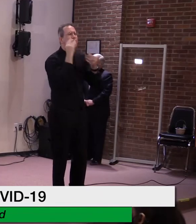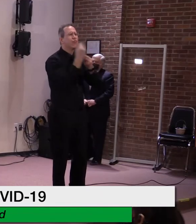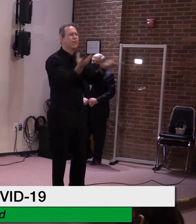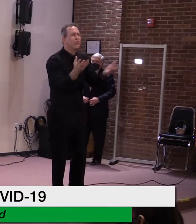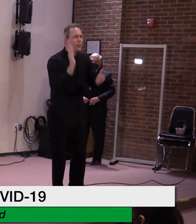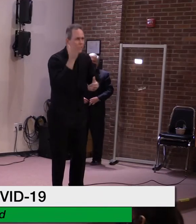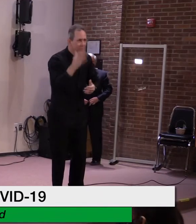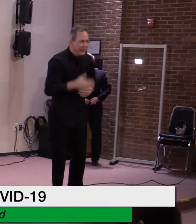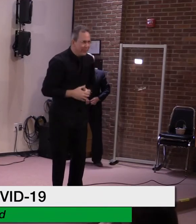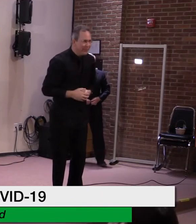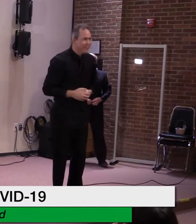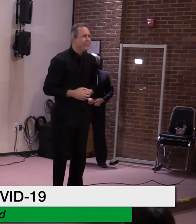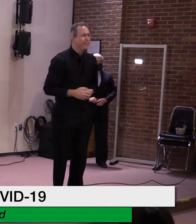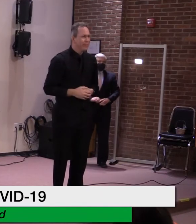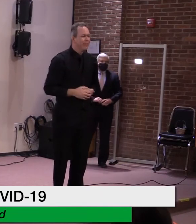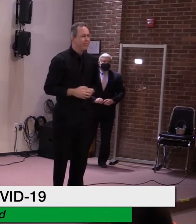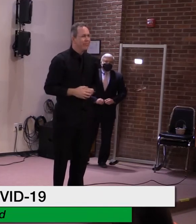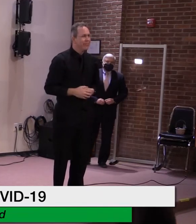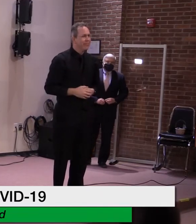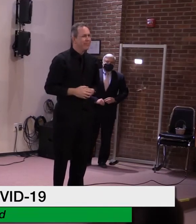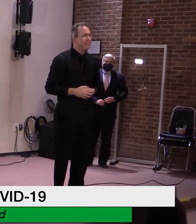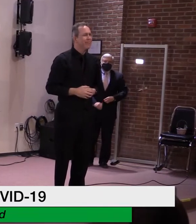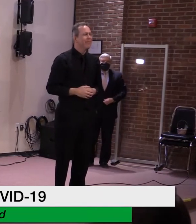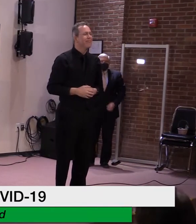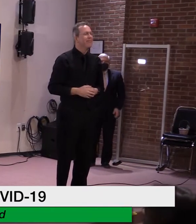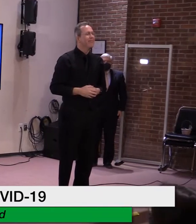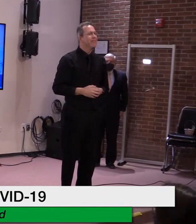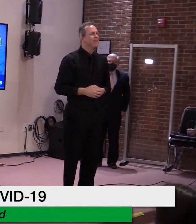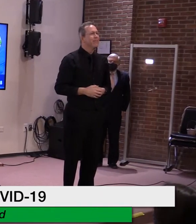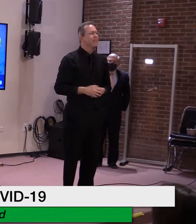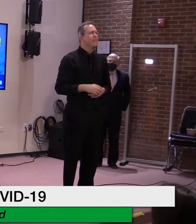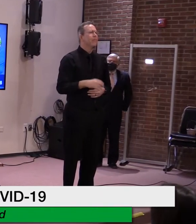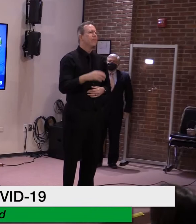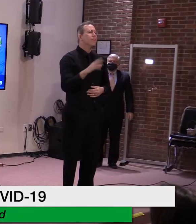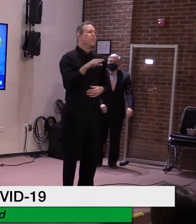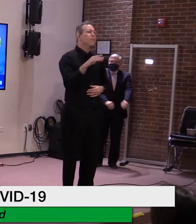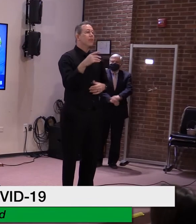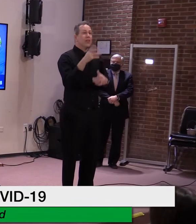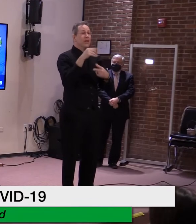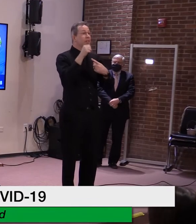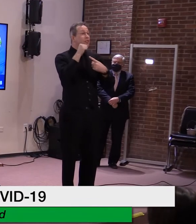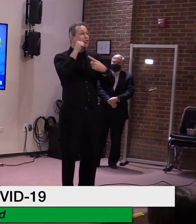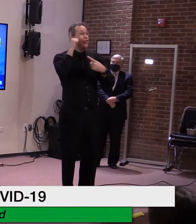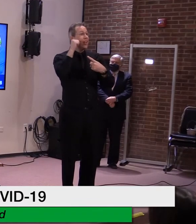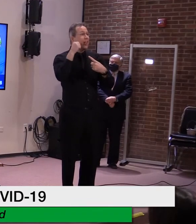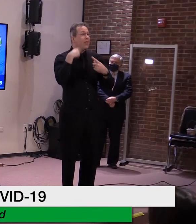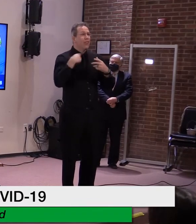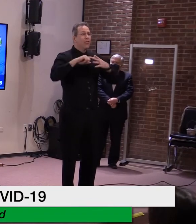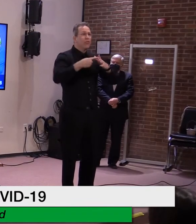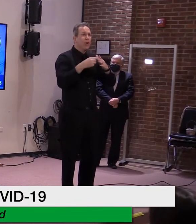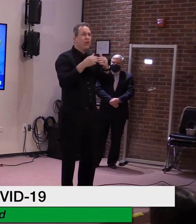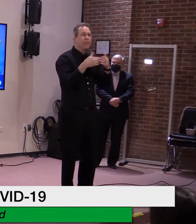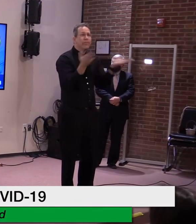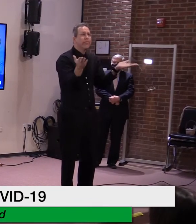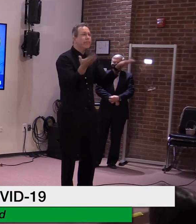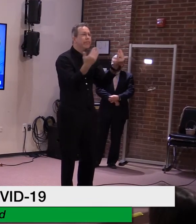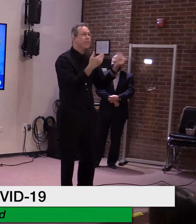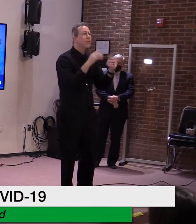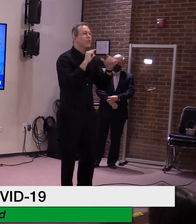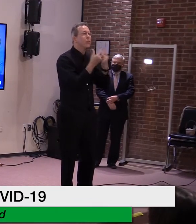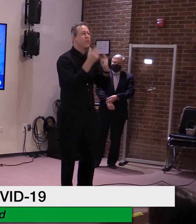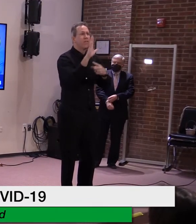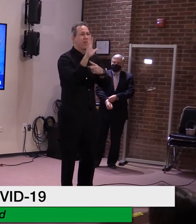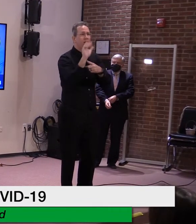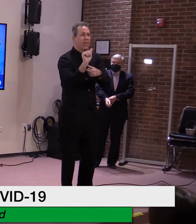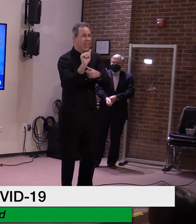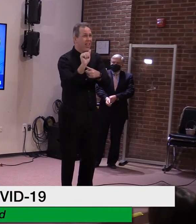after that meeting this afternoon. Yesterday we began phase 5A of our vaccine rollout,